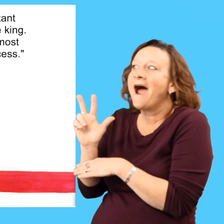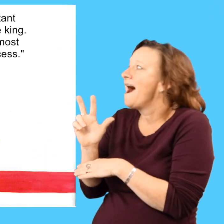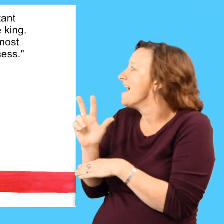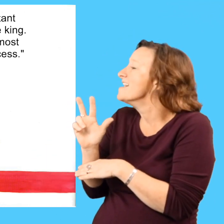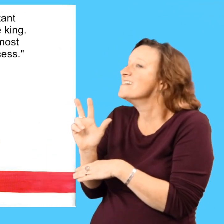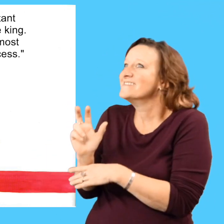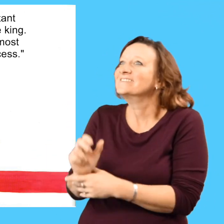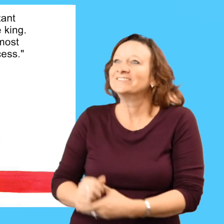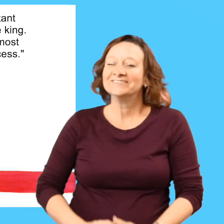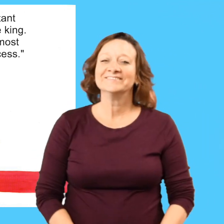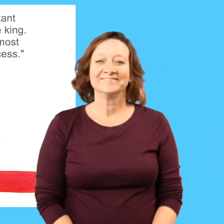three hens were excited.